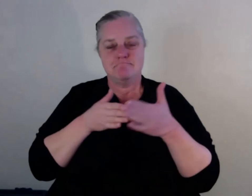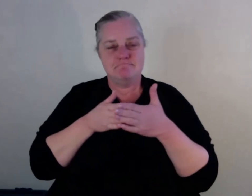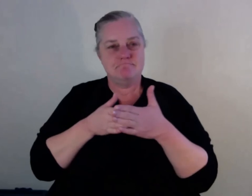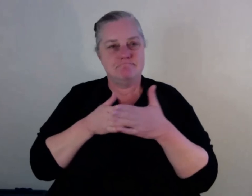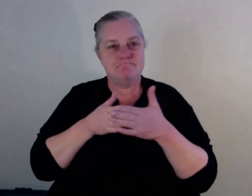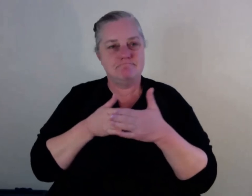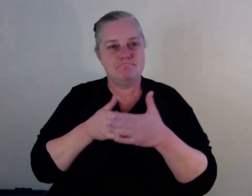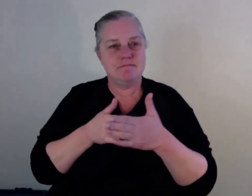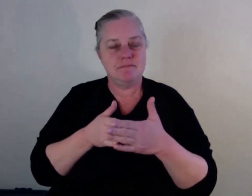to say on that, Hannah.